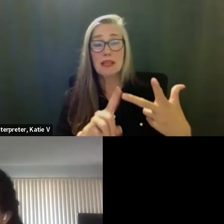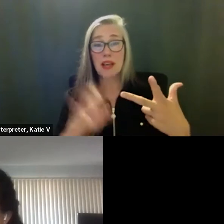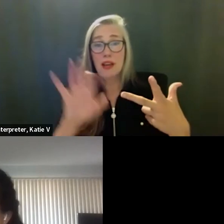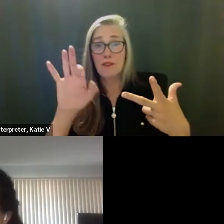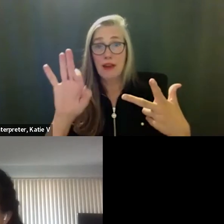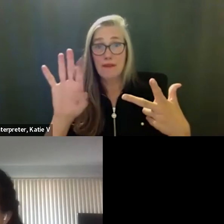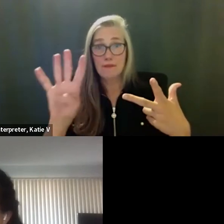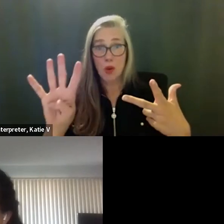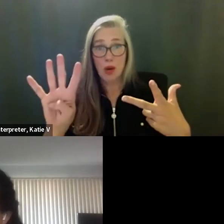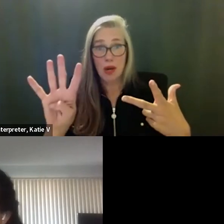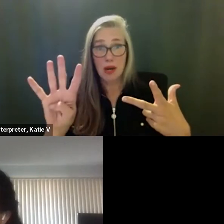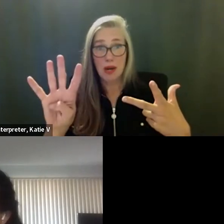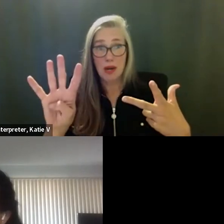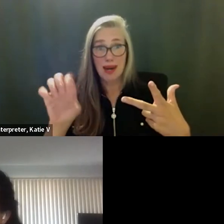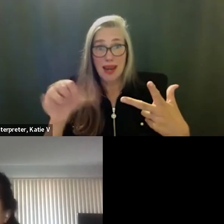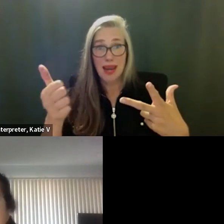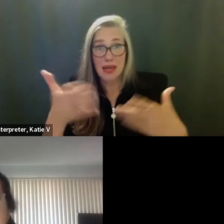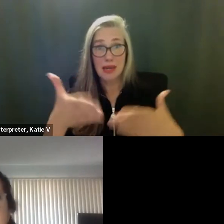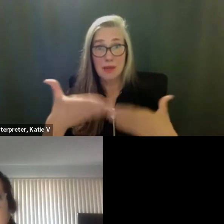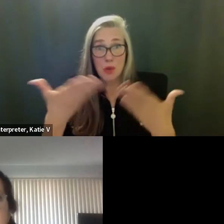Hearing none, do I hear a motion?